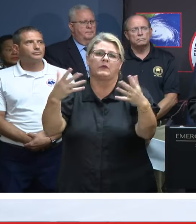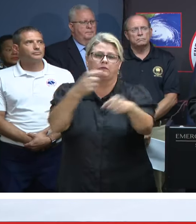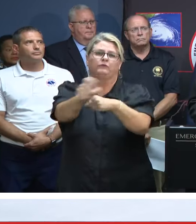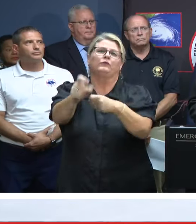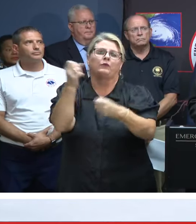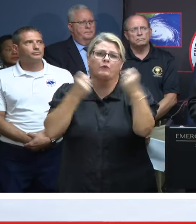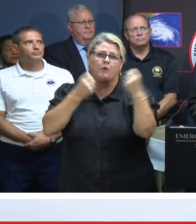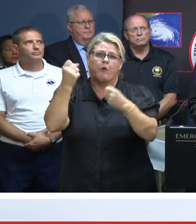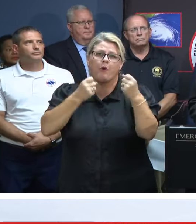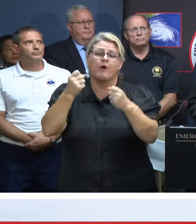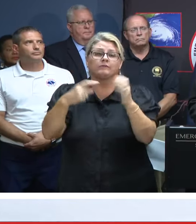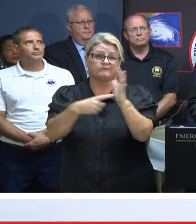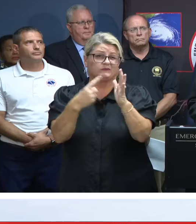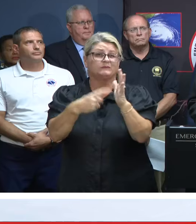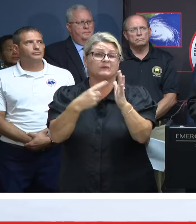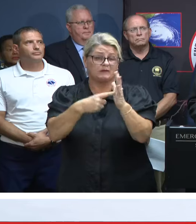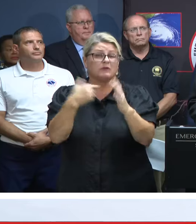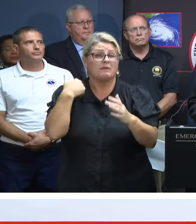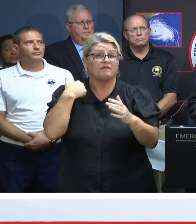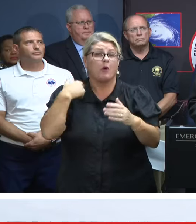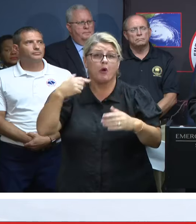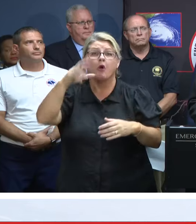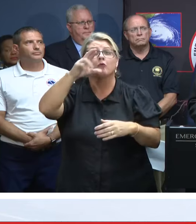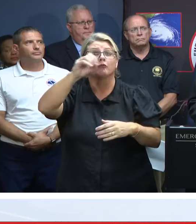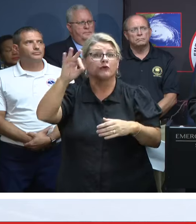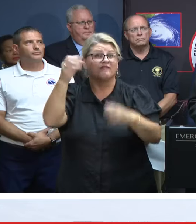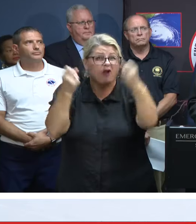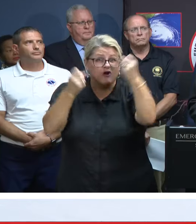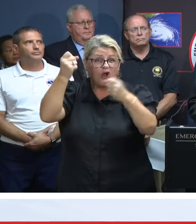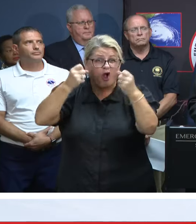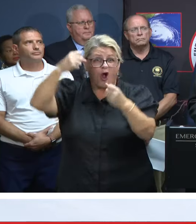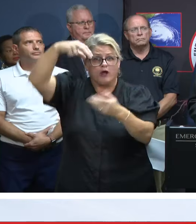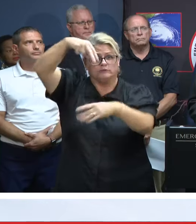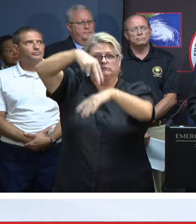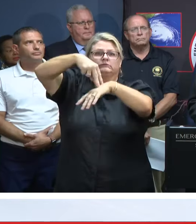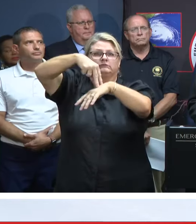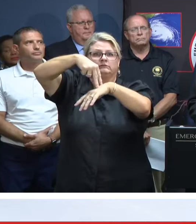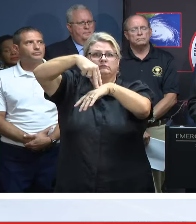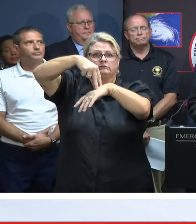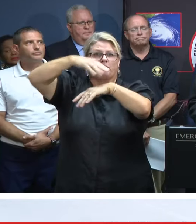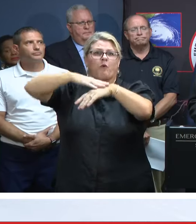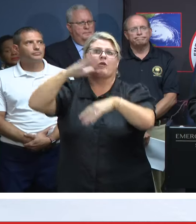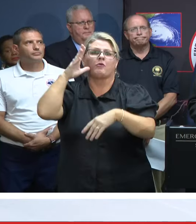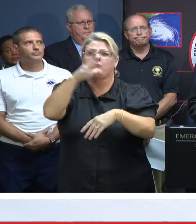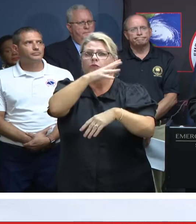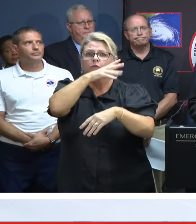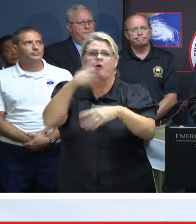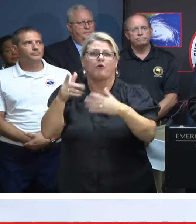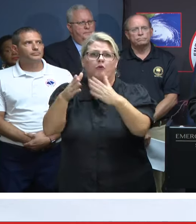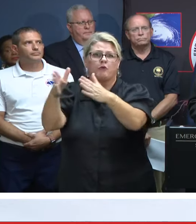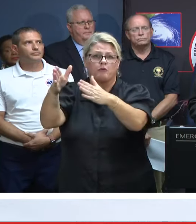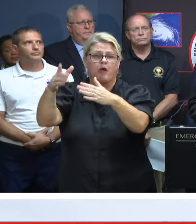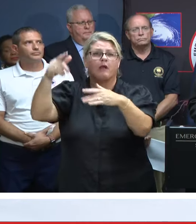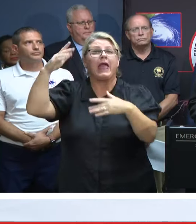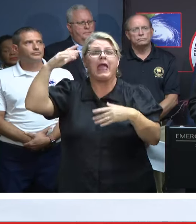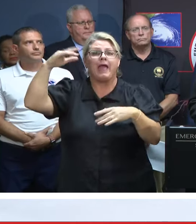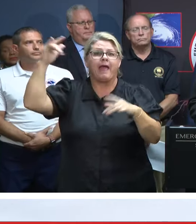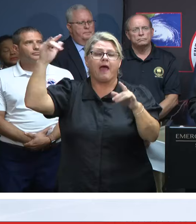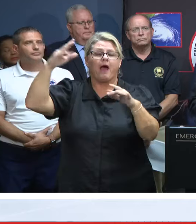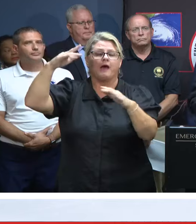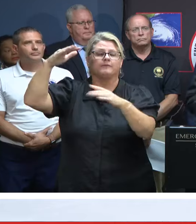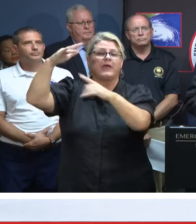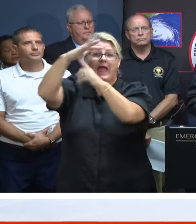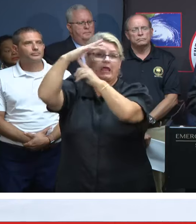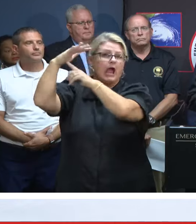to take some people off of the roof of a car out on a rural road one time. We were circling around in the helicopter, and as we were